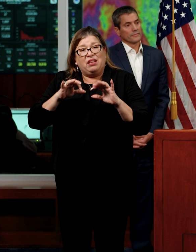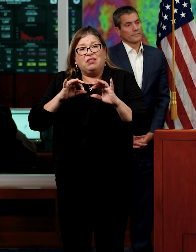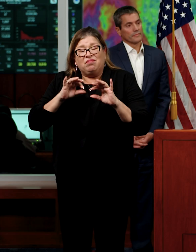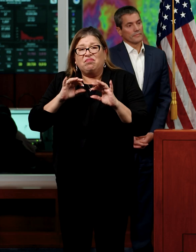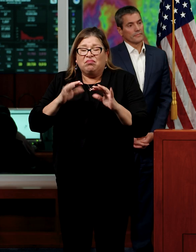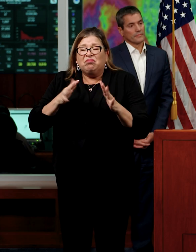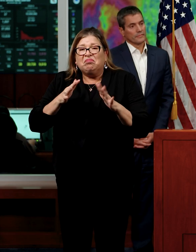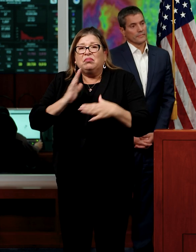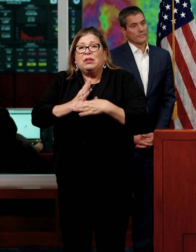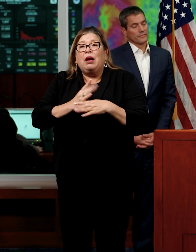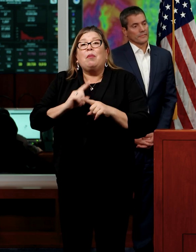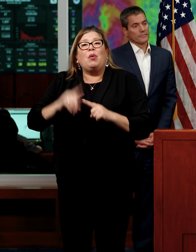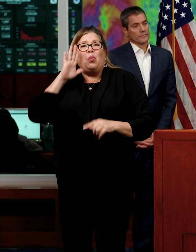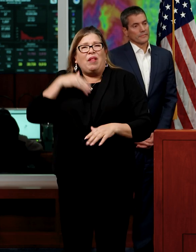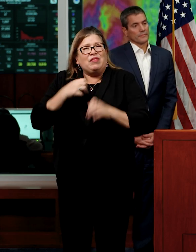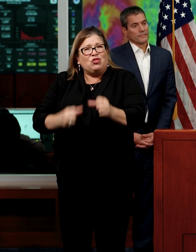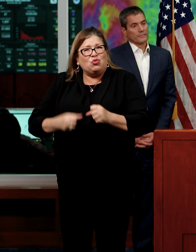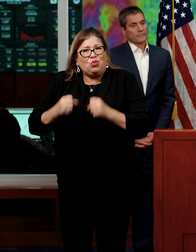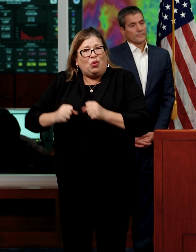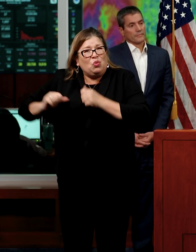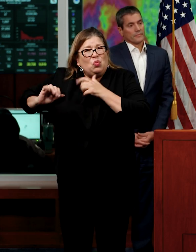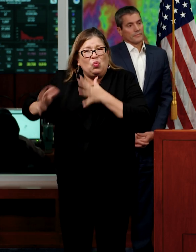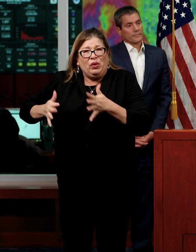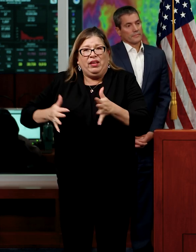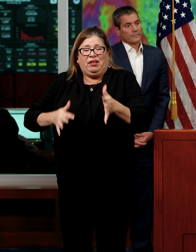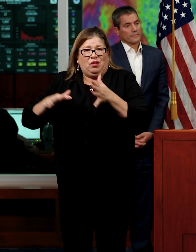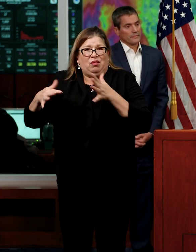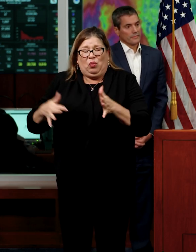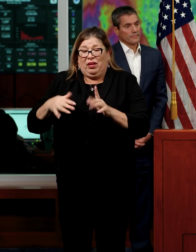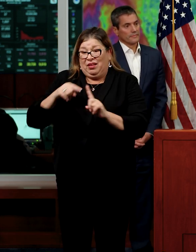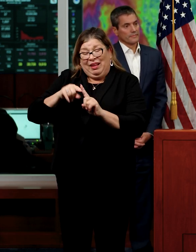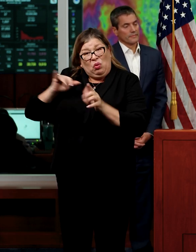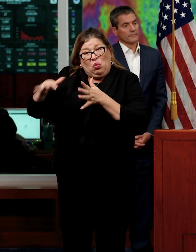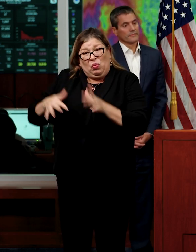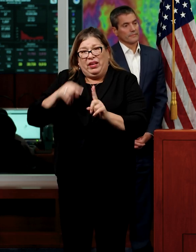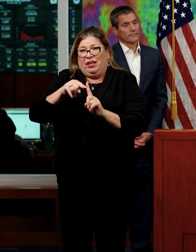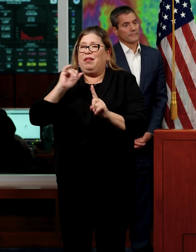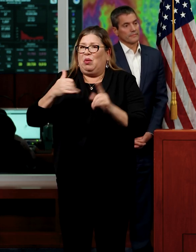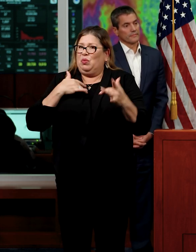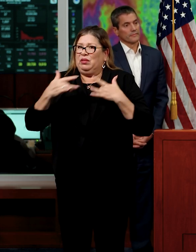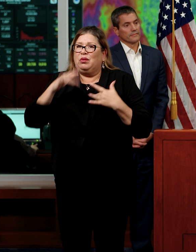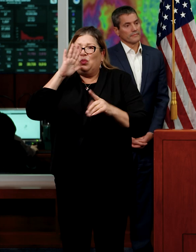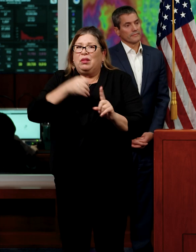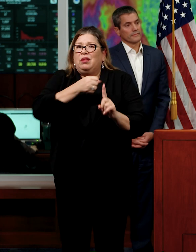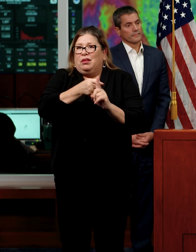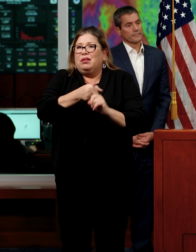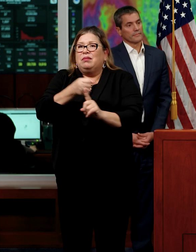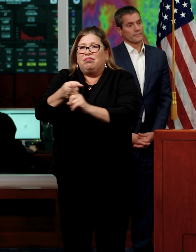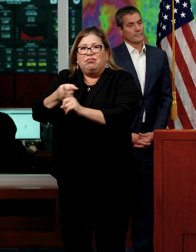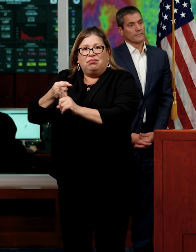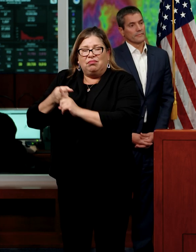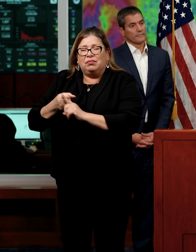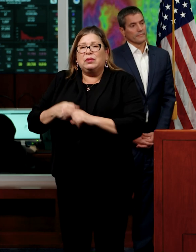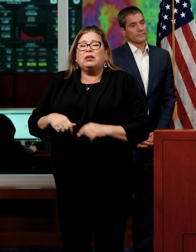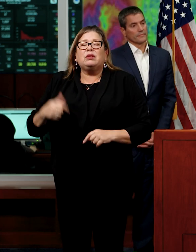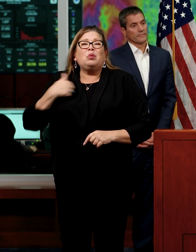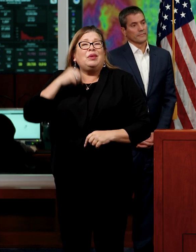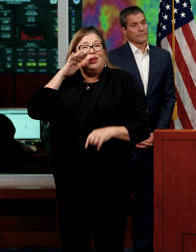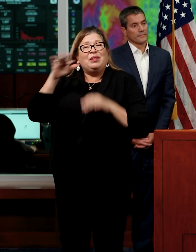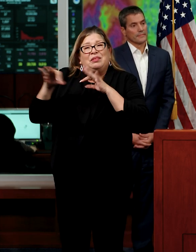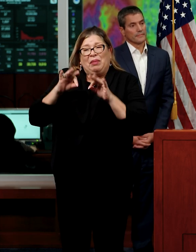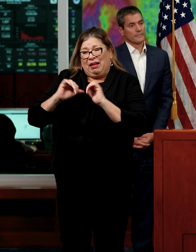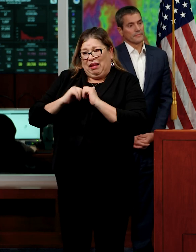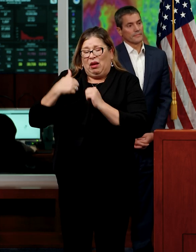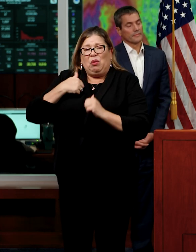we anticipate that that will be the primary impact. And you'll hear a lot more about how we're prepared to address